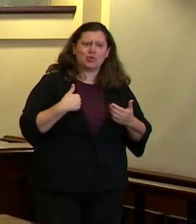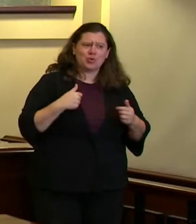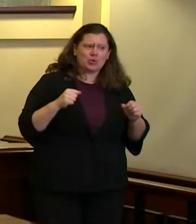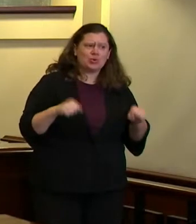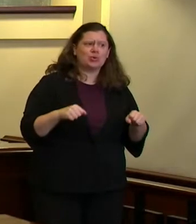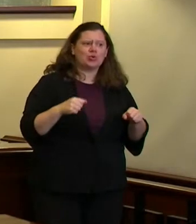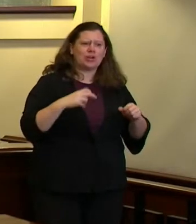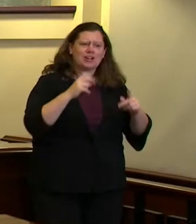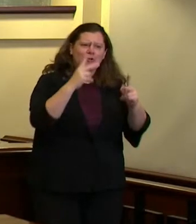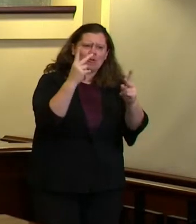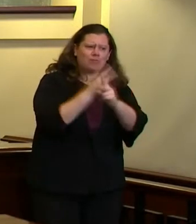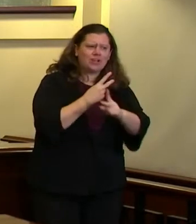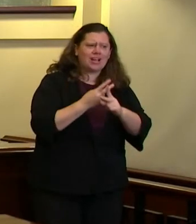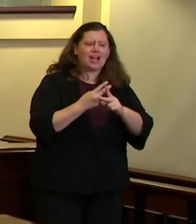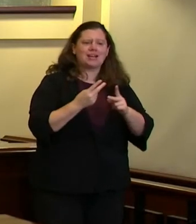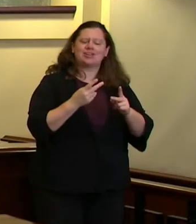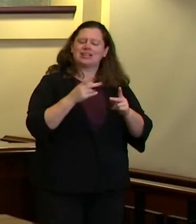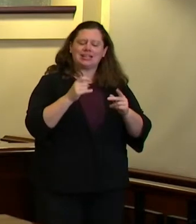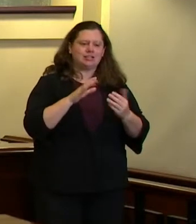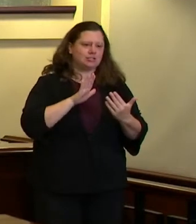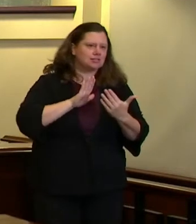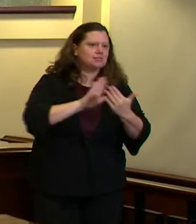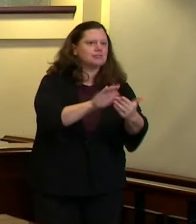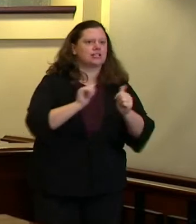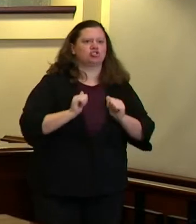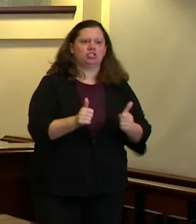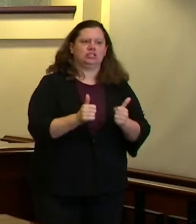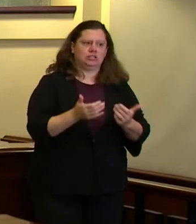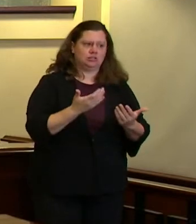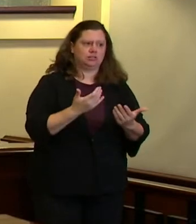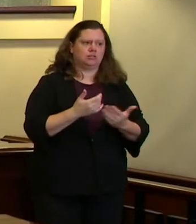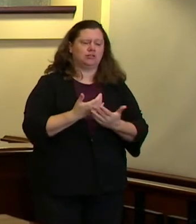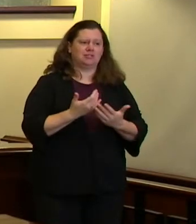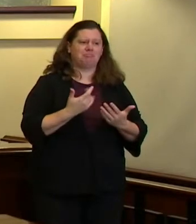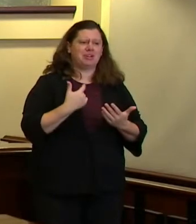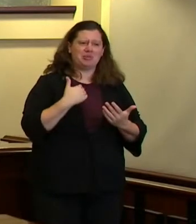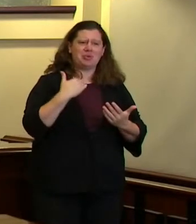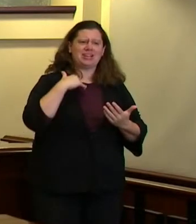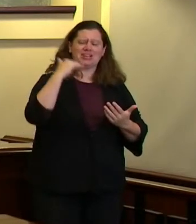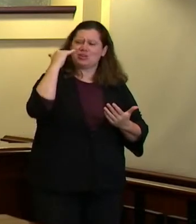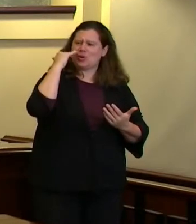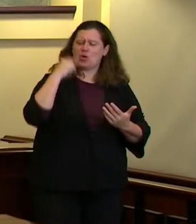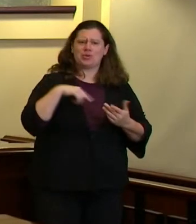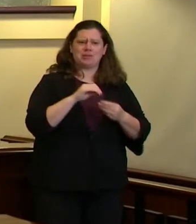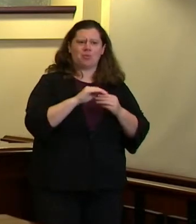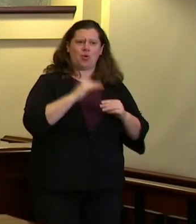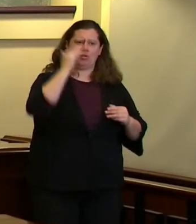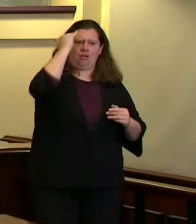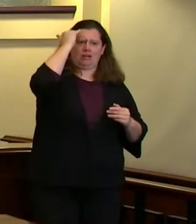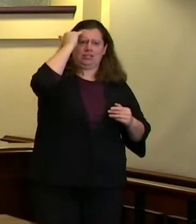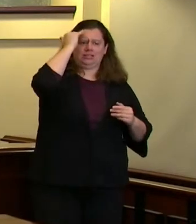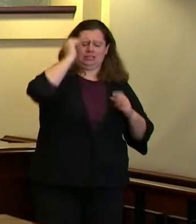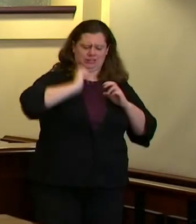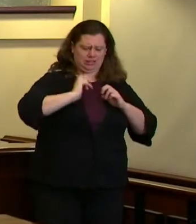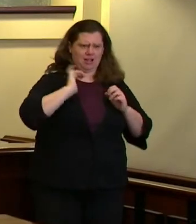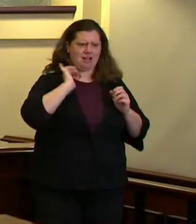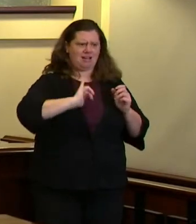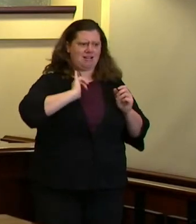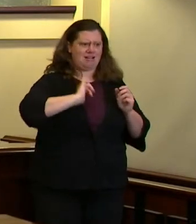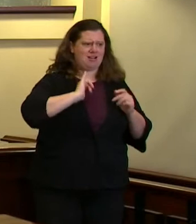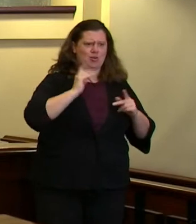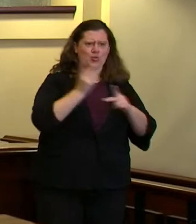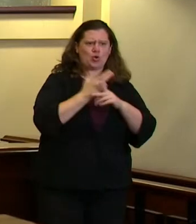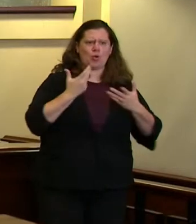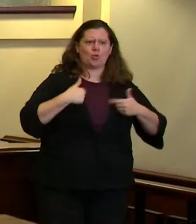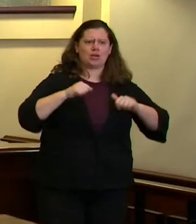that aggressively we should give it a good hard tire kick and ask ourselves aspirationally what would it take to get it done because i